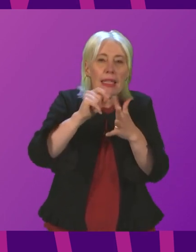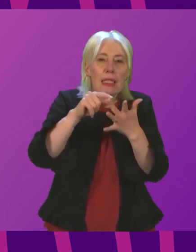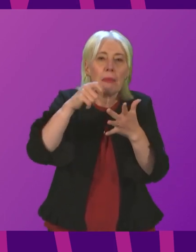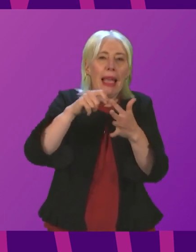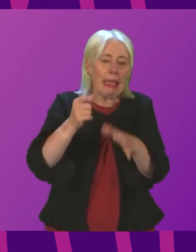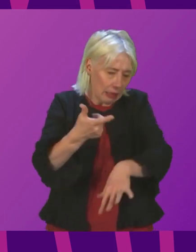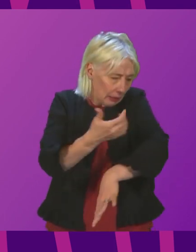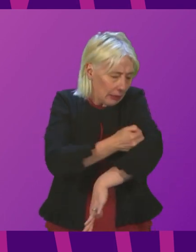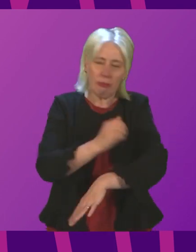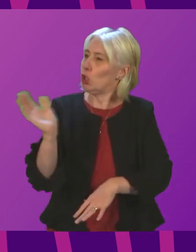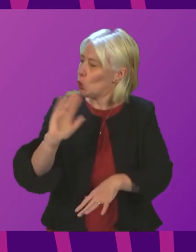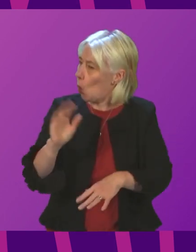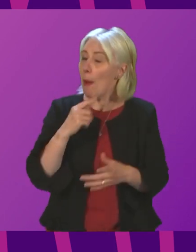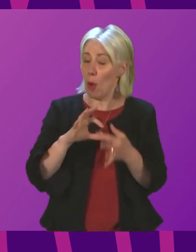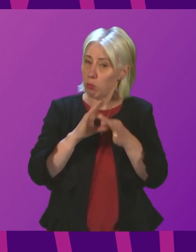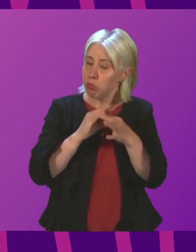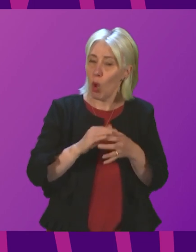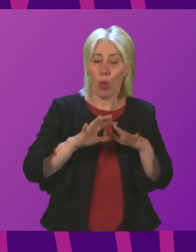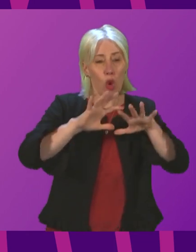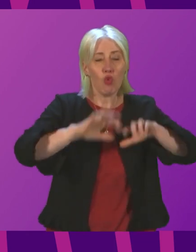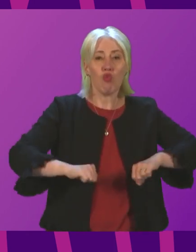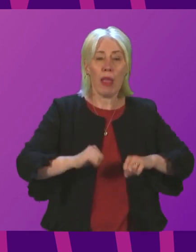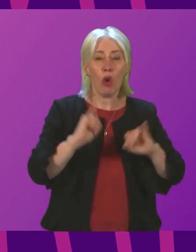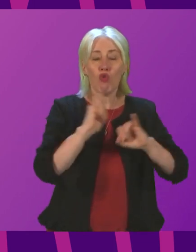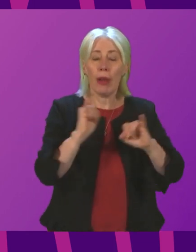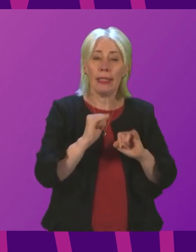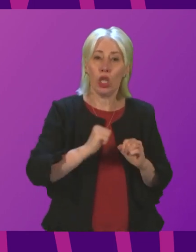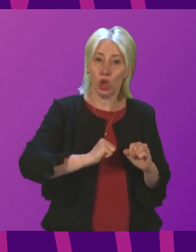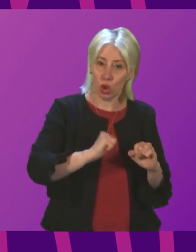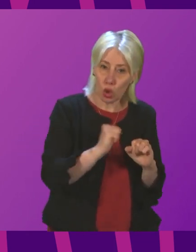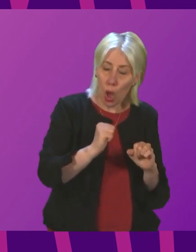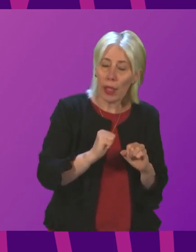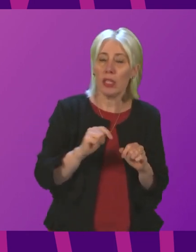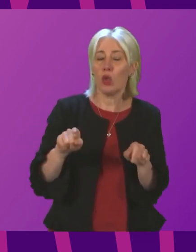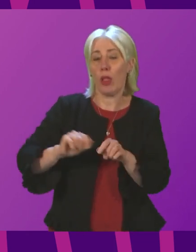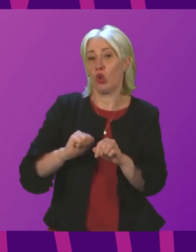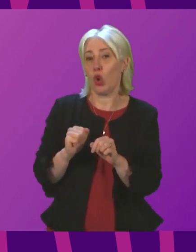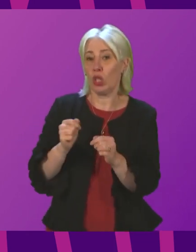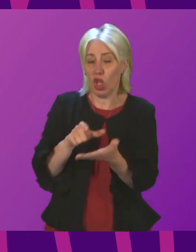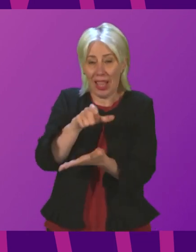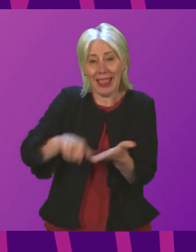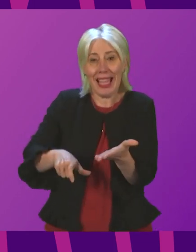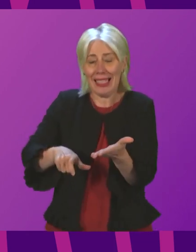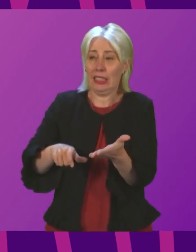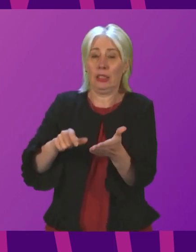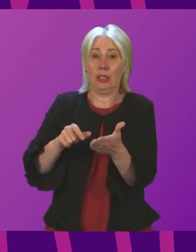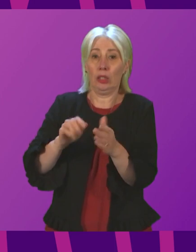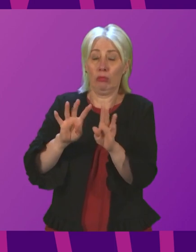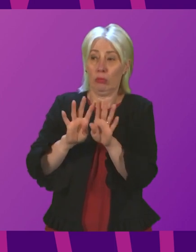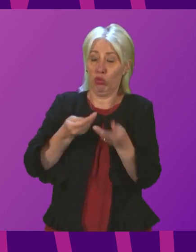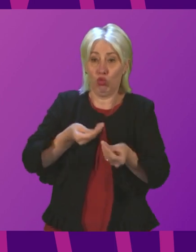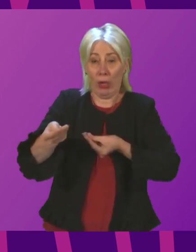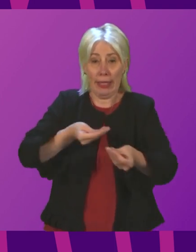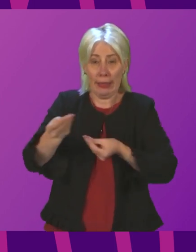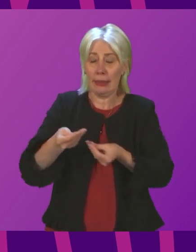organisations like Rape Crisis Scotland, Engender, the Scottish Licence, Trade Association, Police Scotland and the